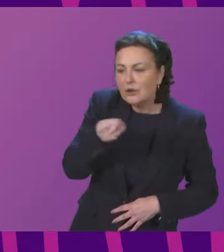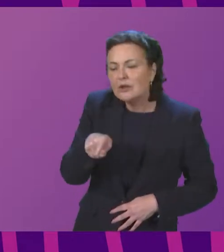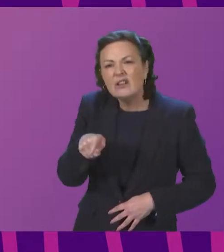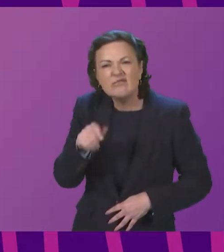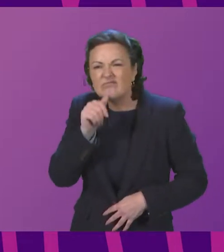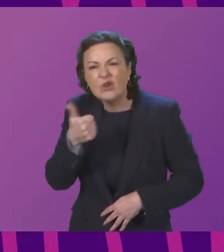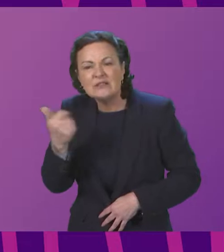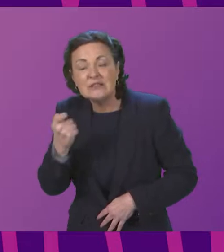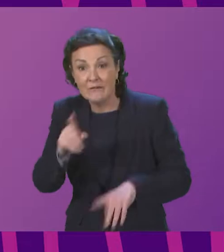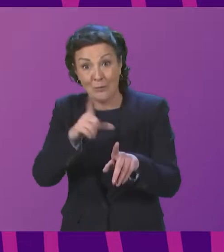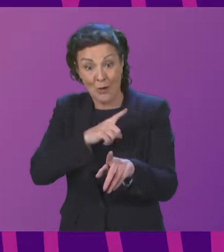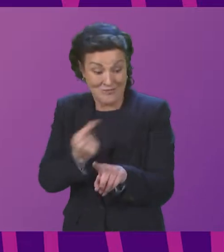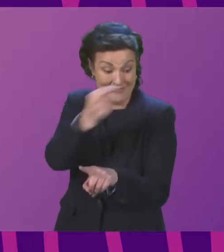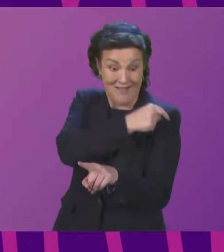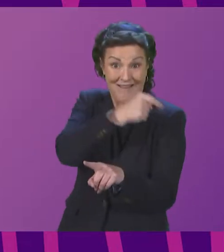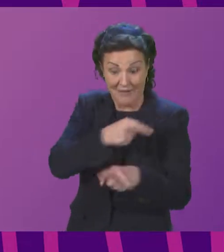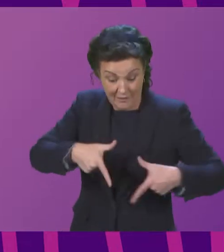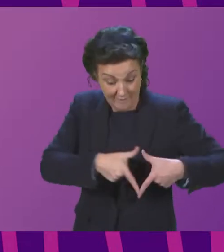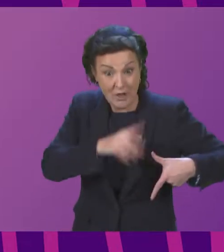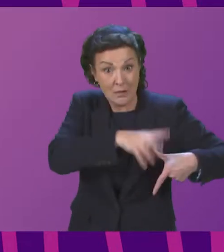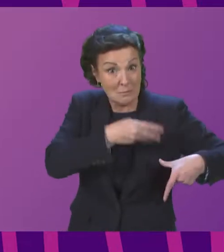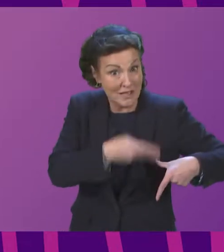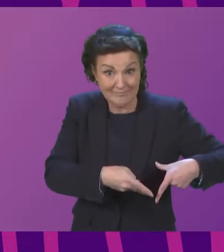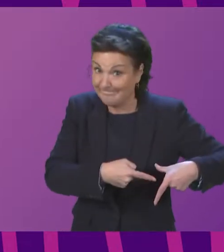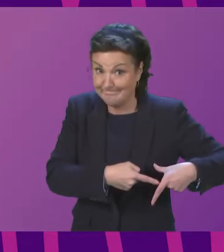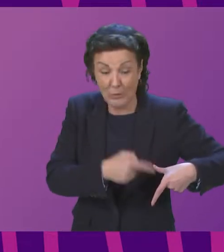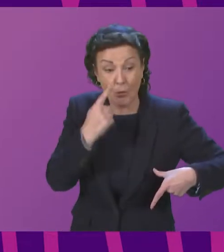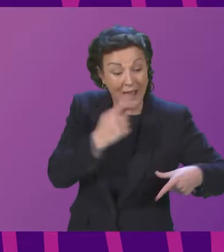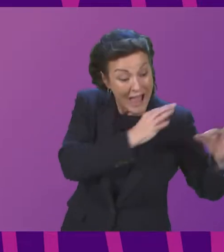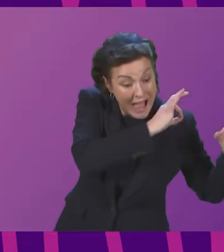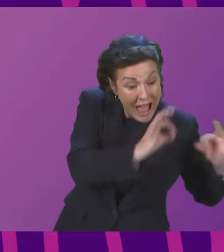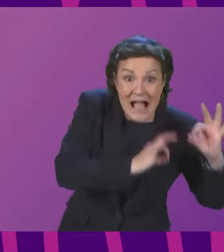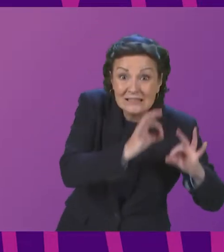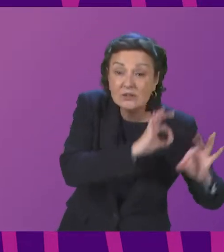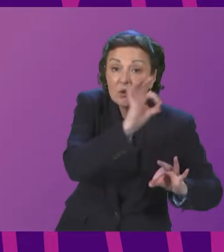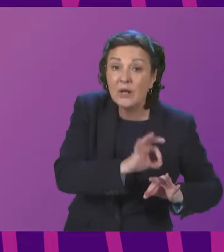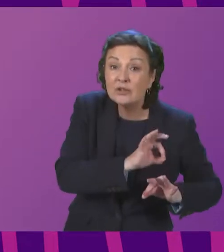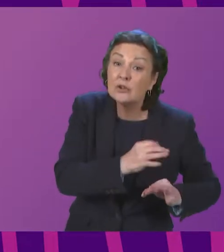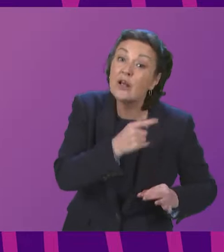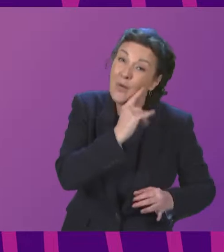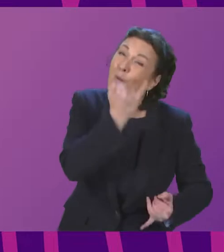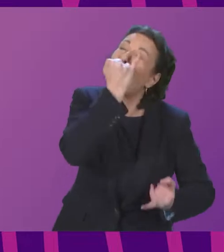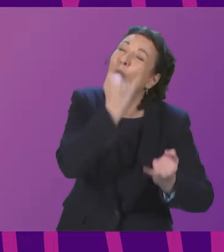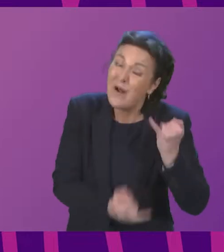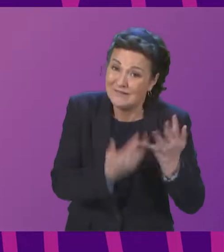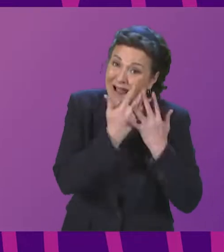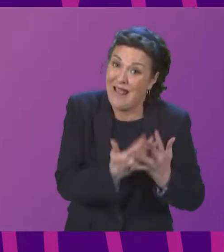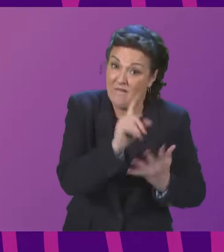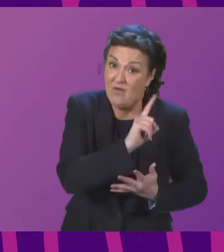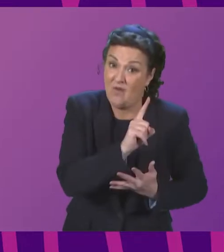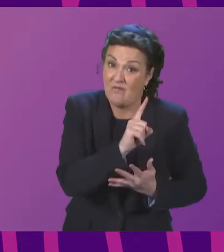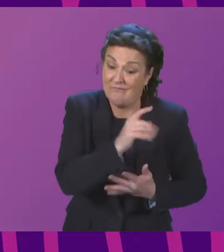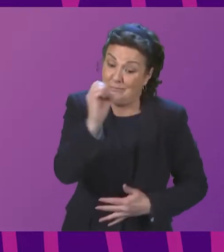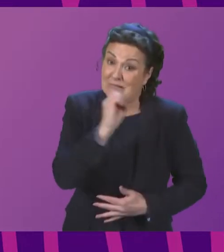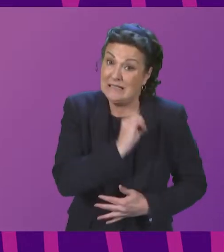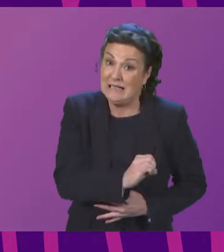uh on the side of those who experienced really serious health considerations in consequence and that